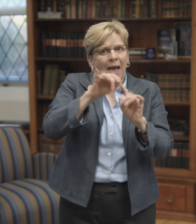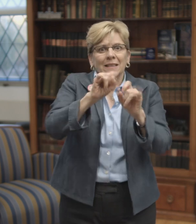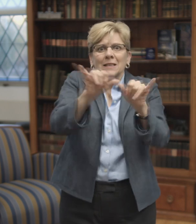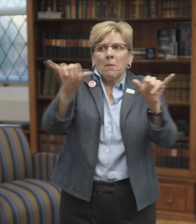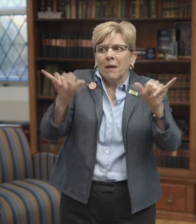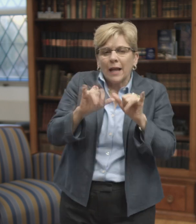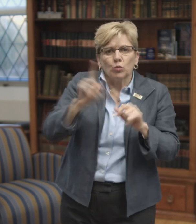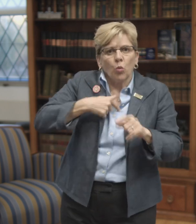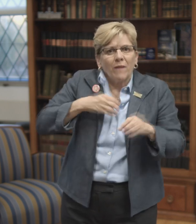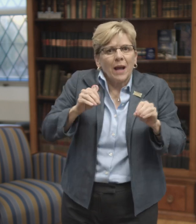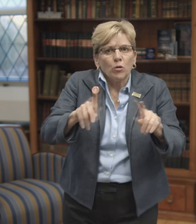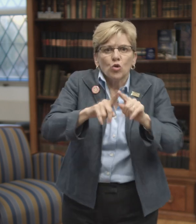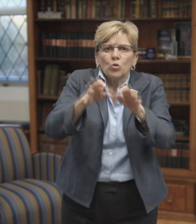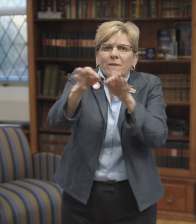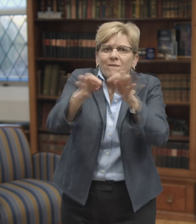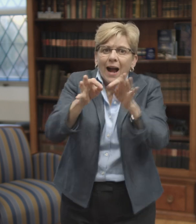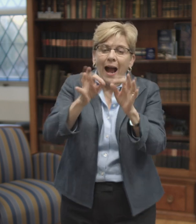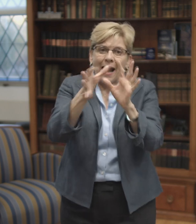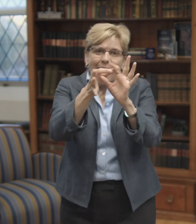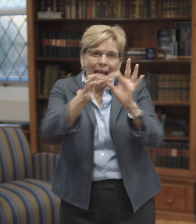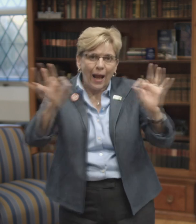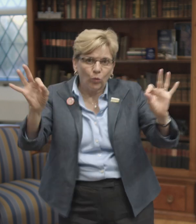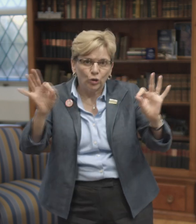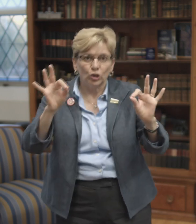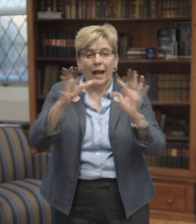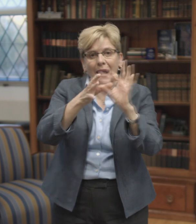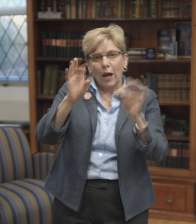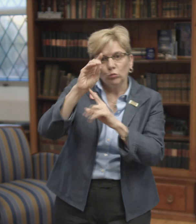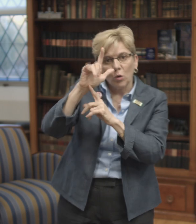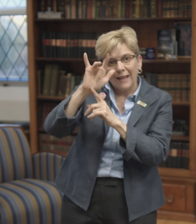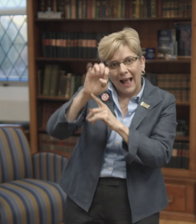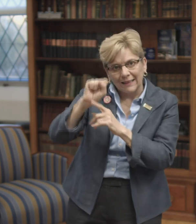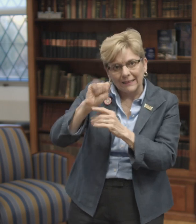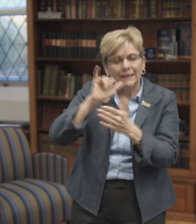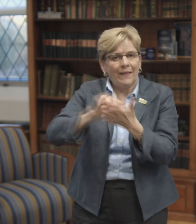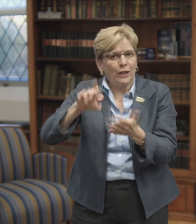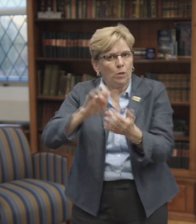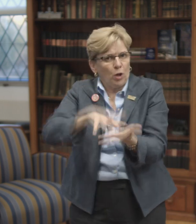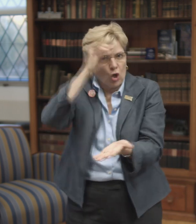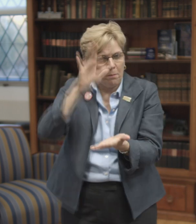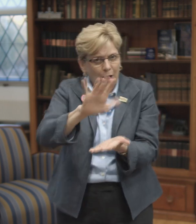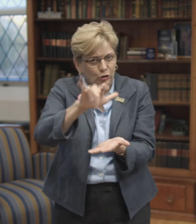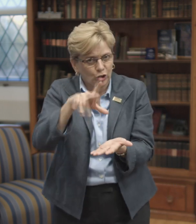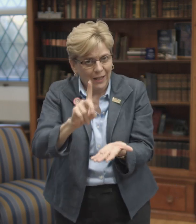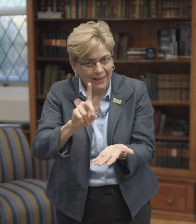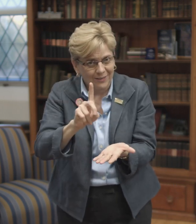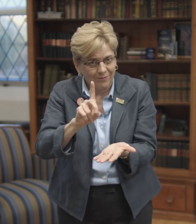What's important is that this is a place where we have an opportunity to really define language, language modalities that need to be learned by